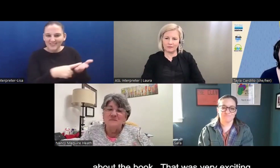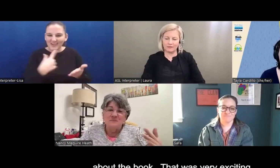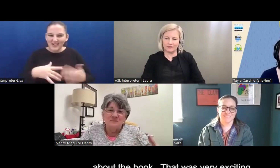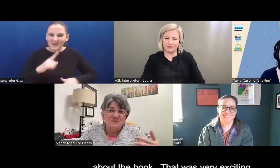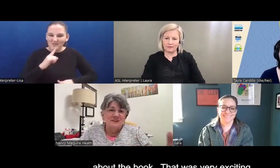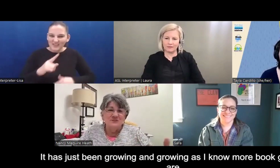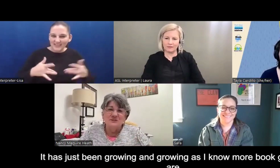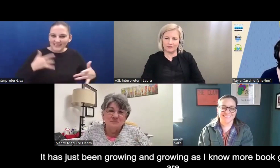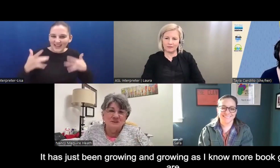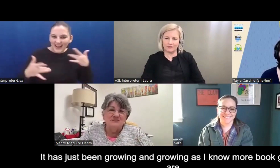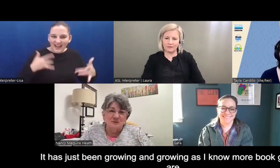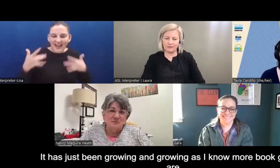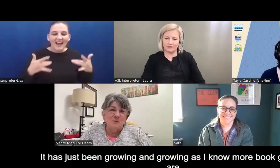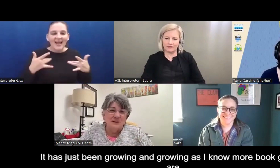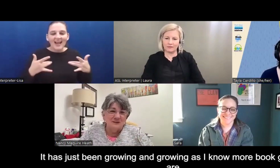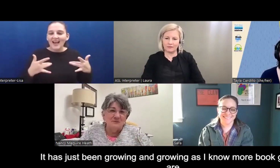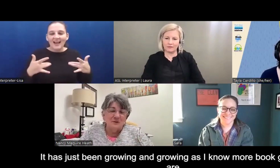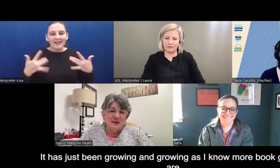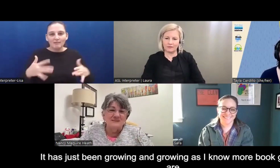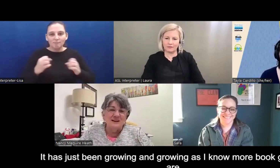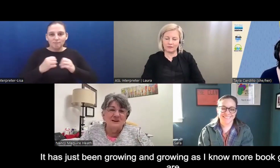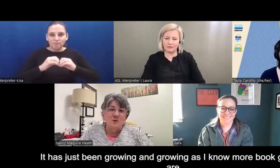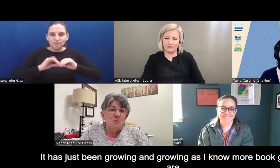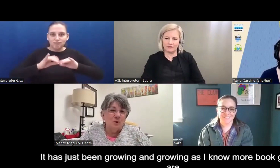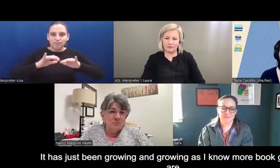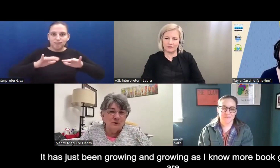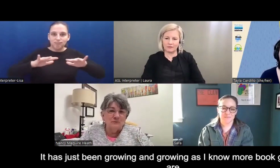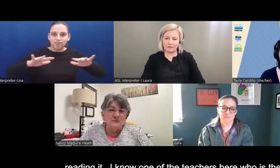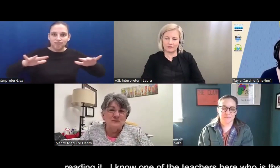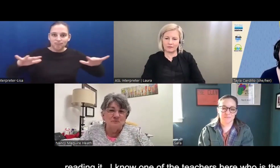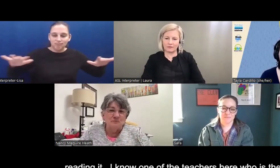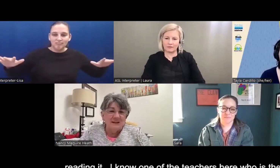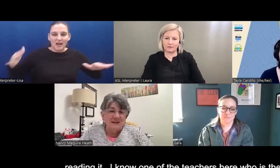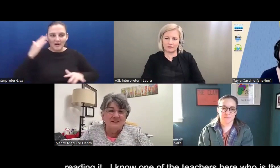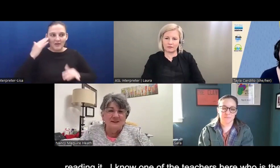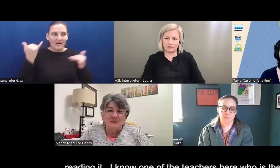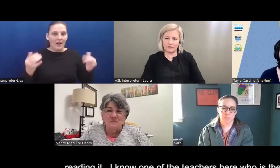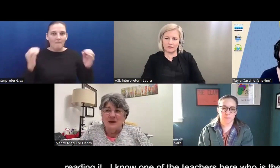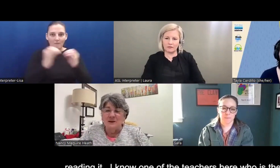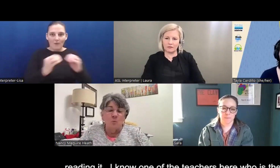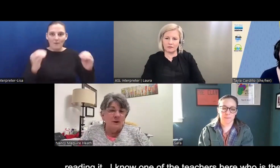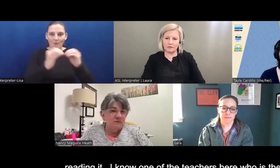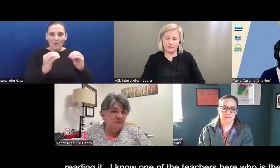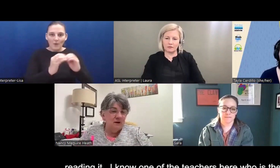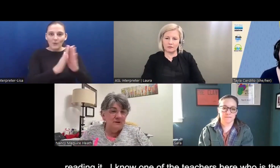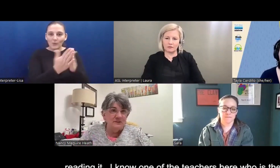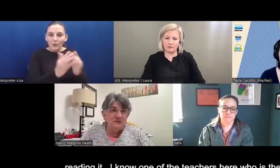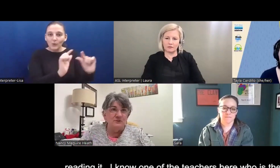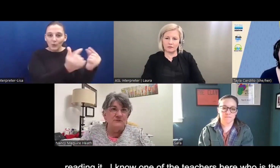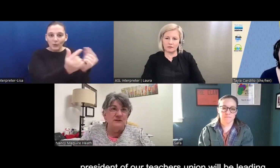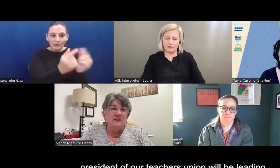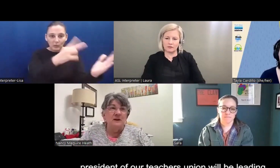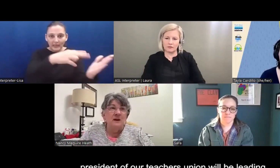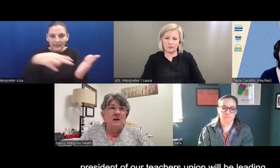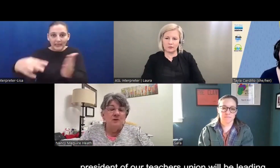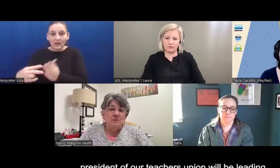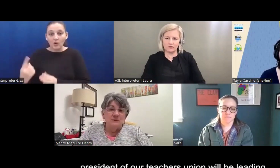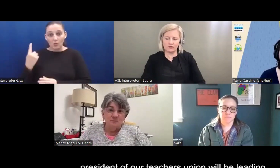was very exciting. And it's just been growing and growing as I know more book groups are reading it. Um, I know one of our teachers